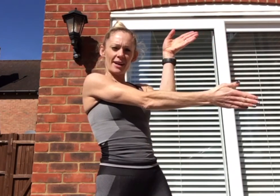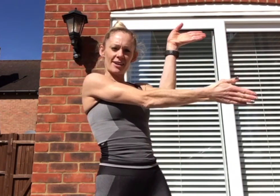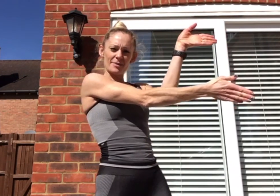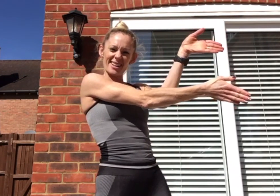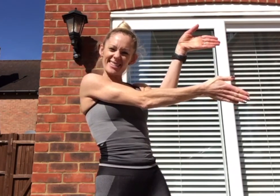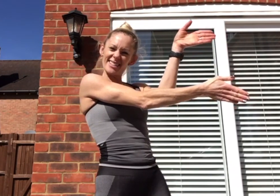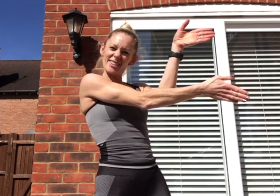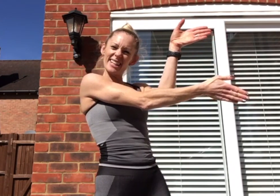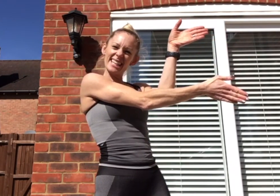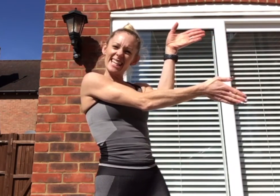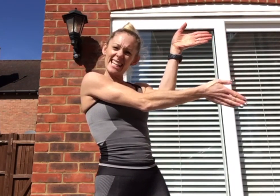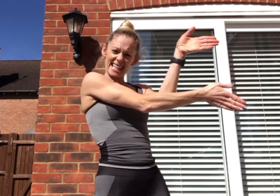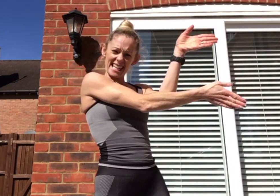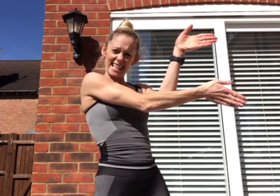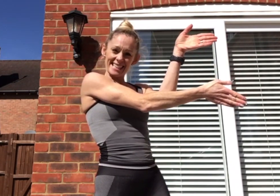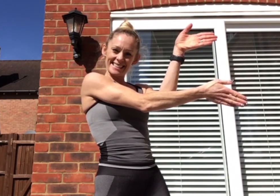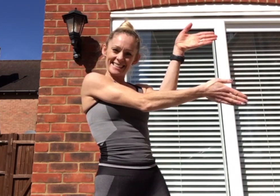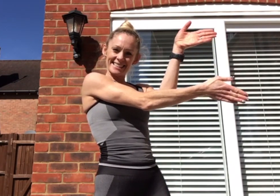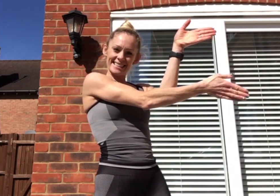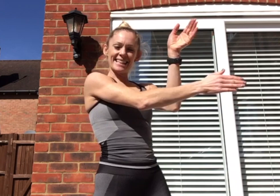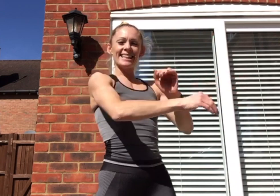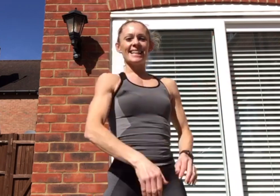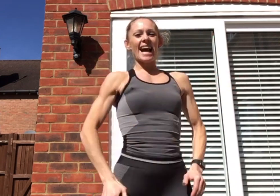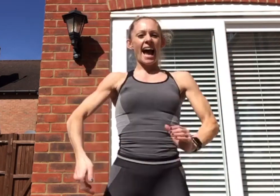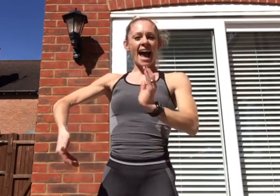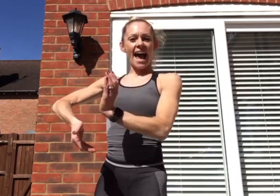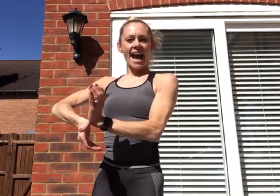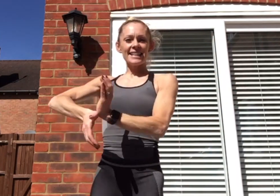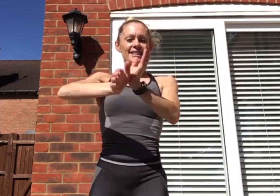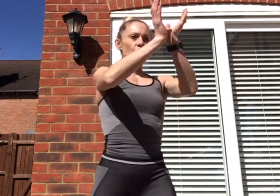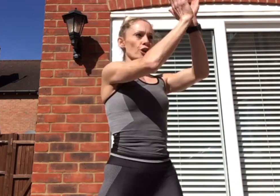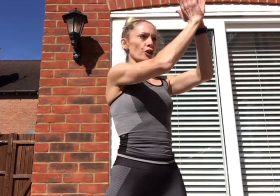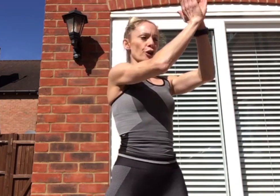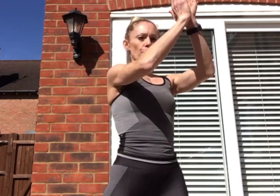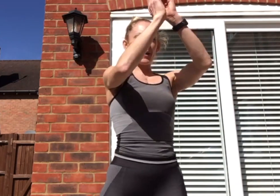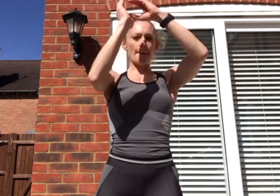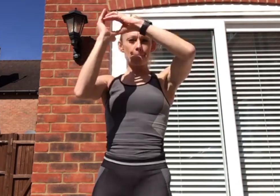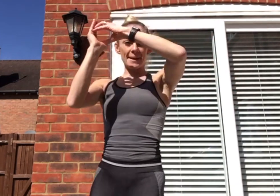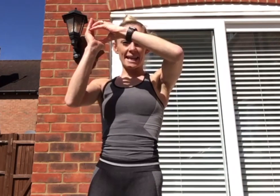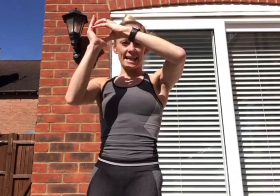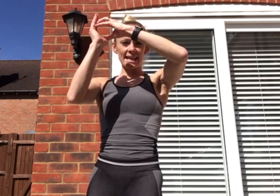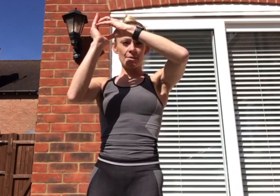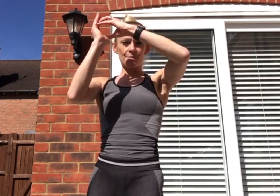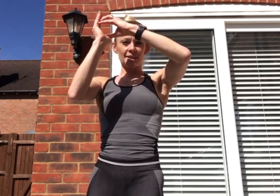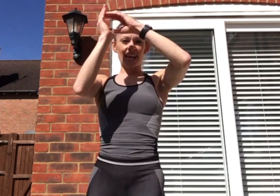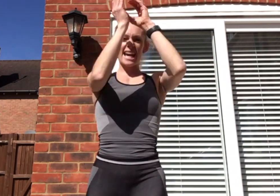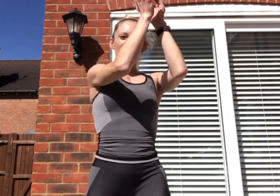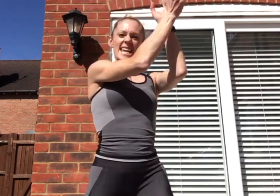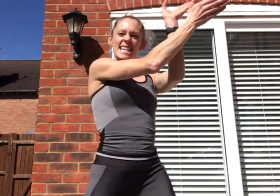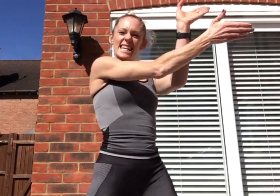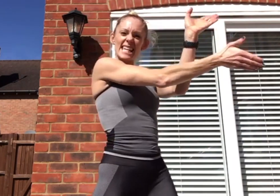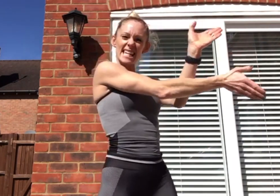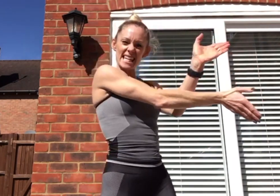back arm goes into a E. S-U-P-E